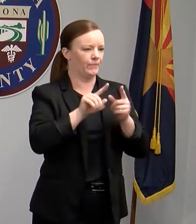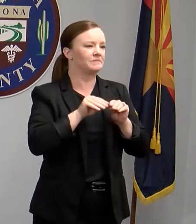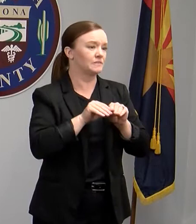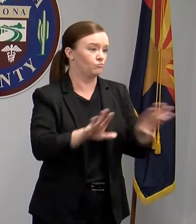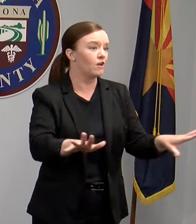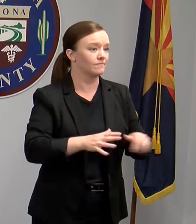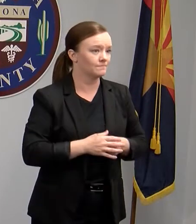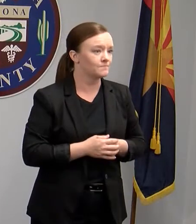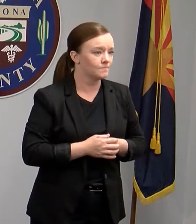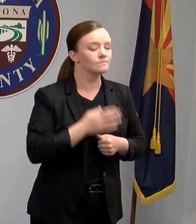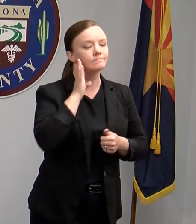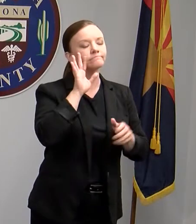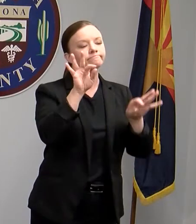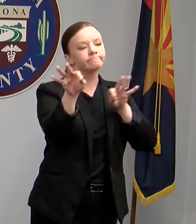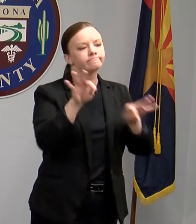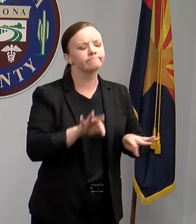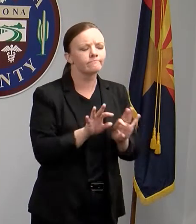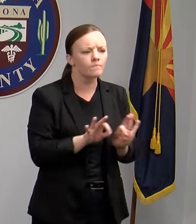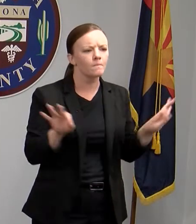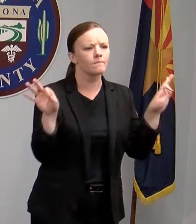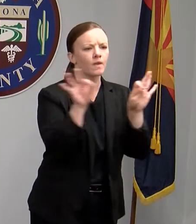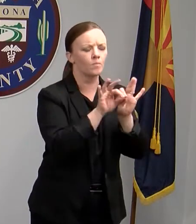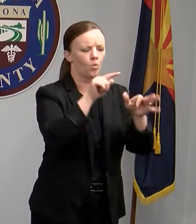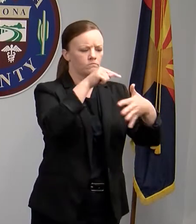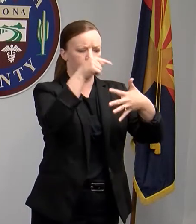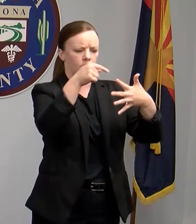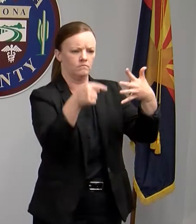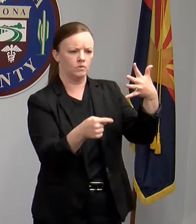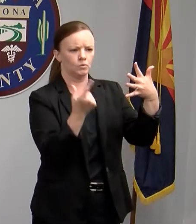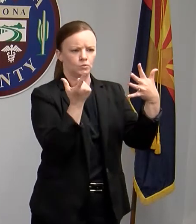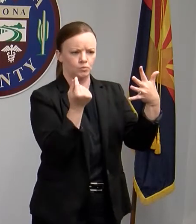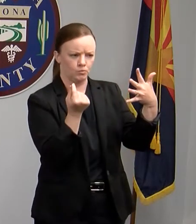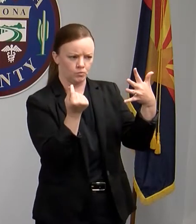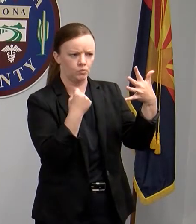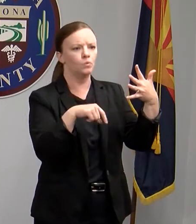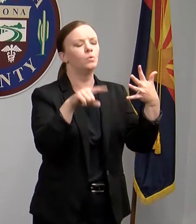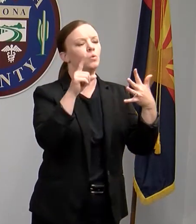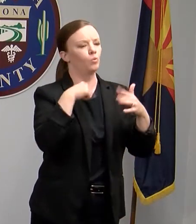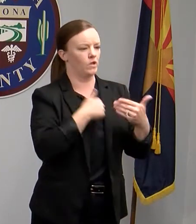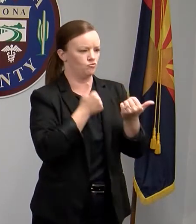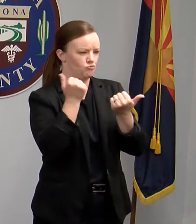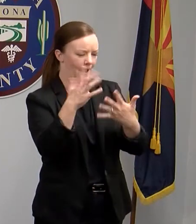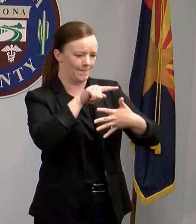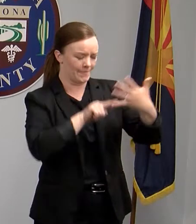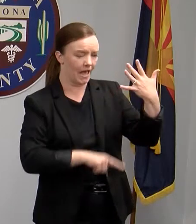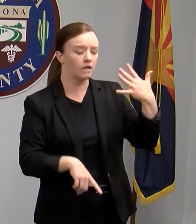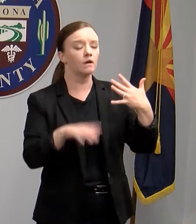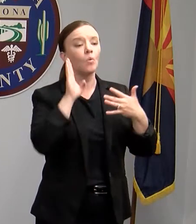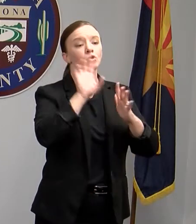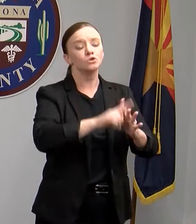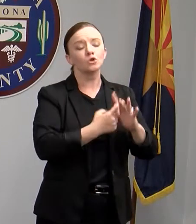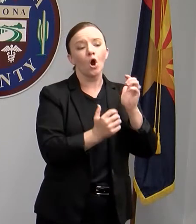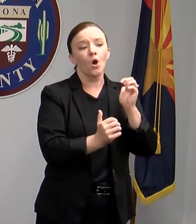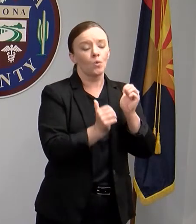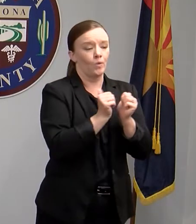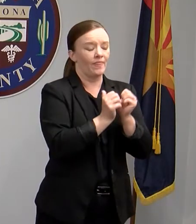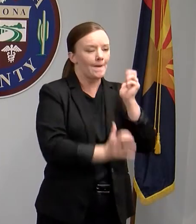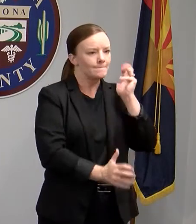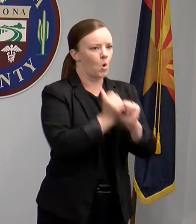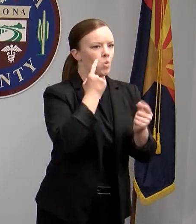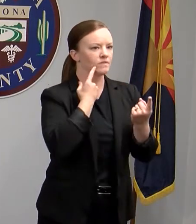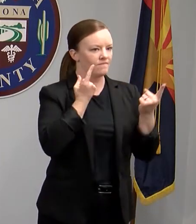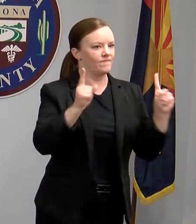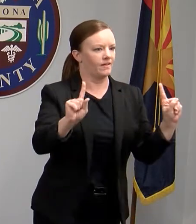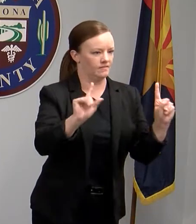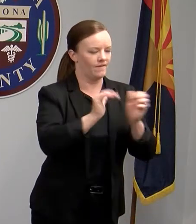control measures that we recommend in order of how effective they are at preventing disease spread from most effective to least